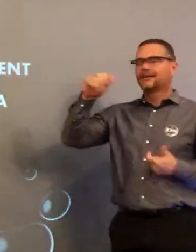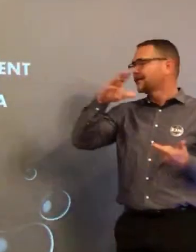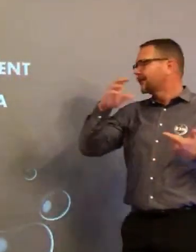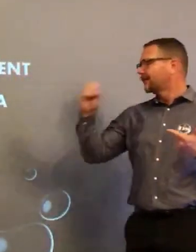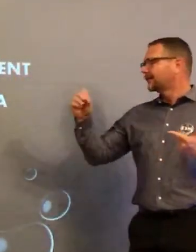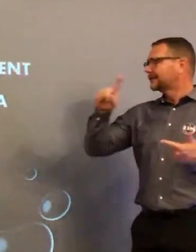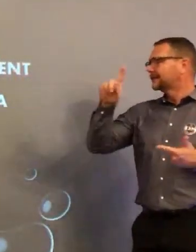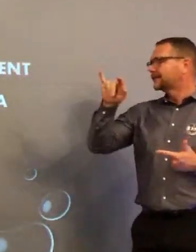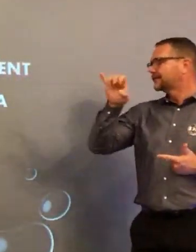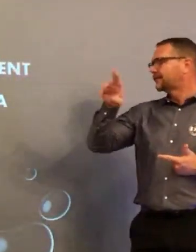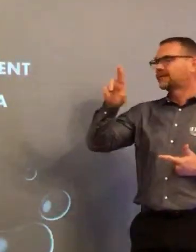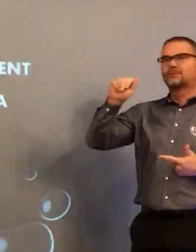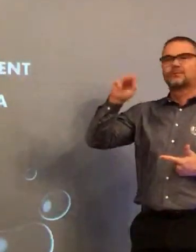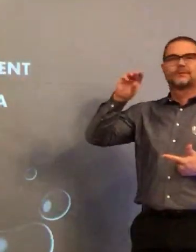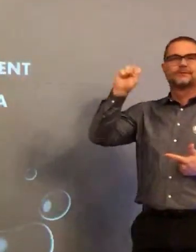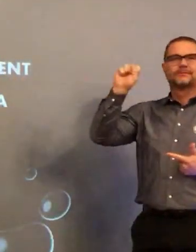Xavier.